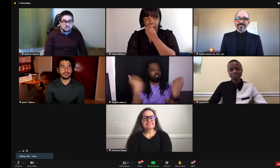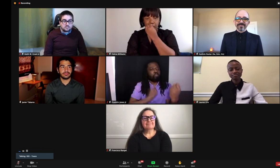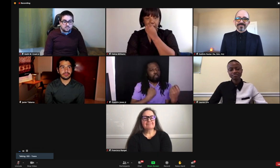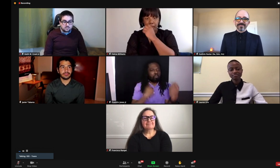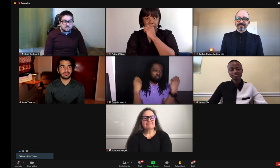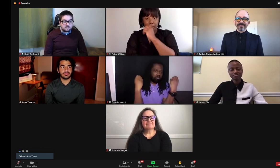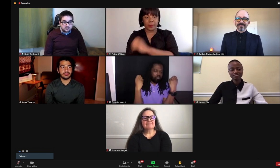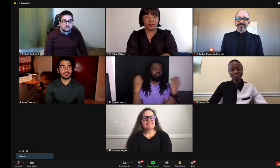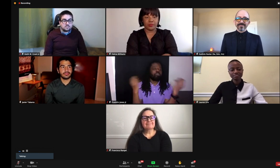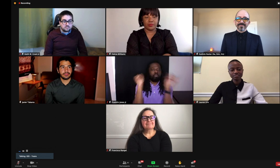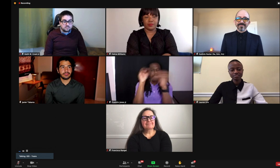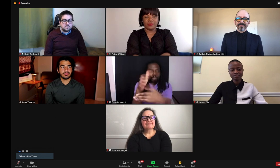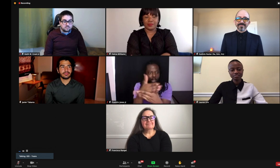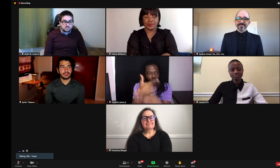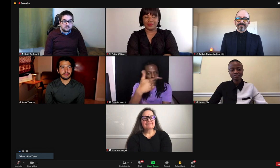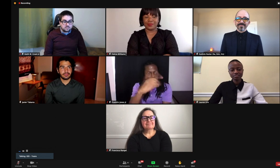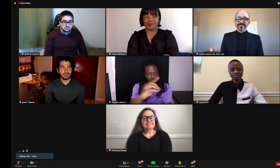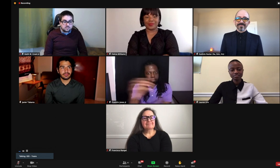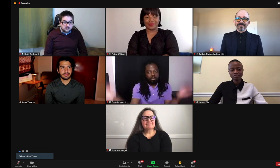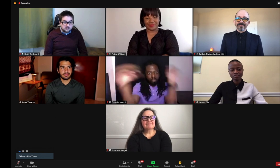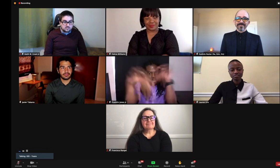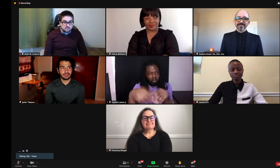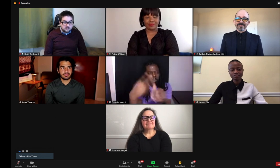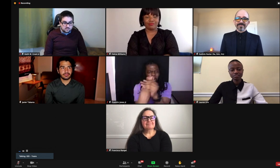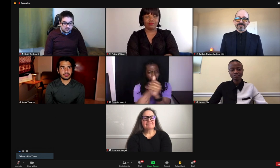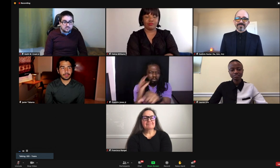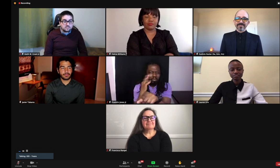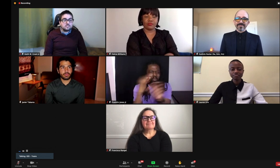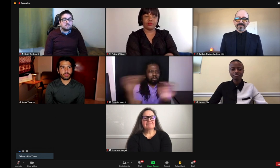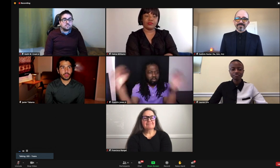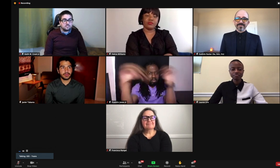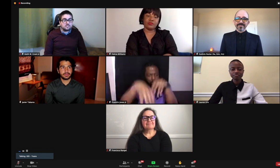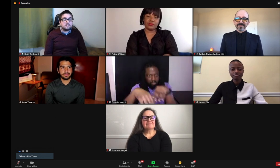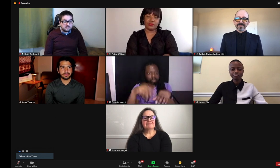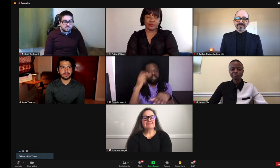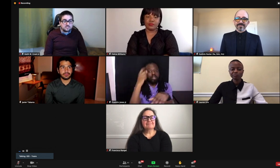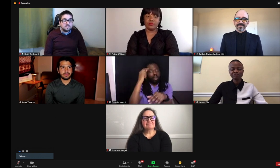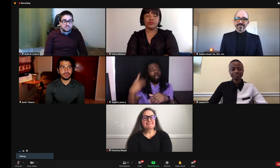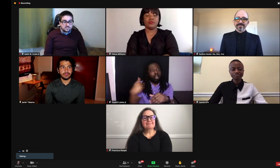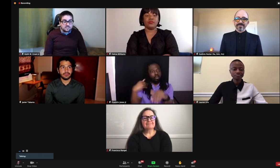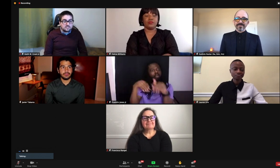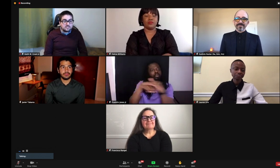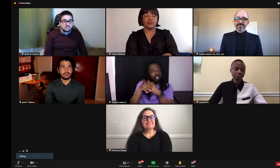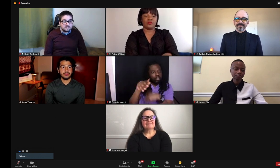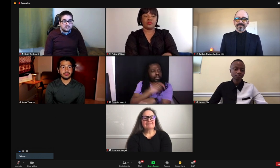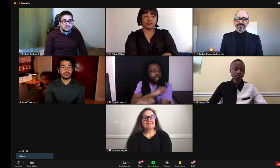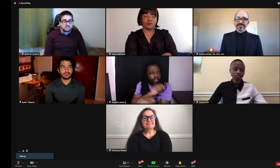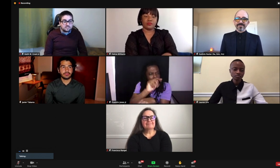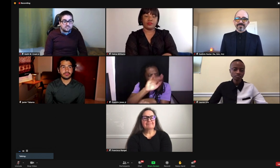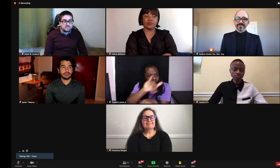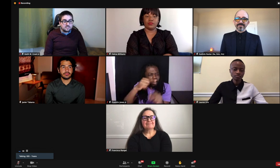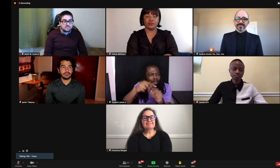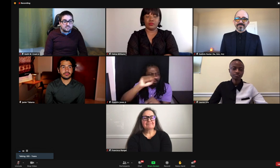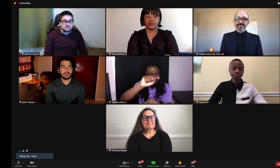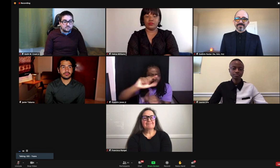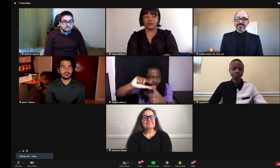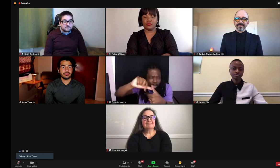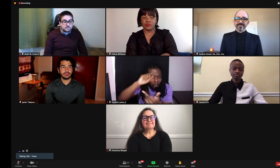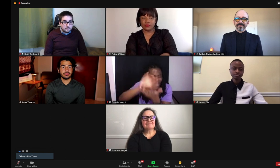you internalize it. So once you internalize it, then you can, you know, put your feedback in certain documents to prepare for how you'd like to